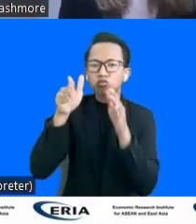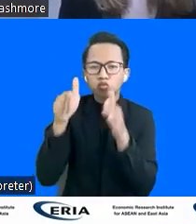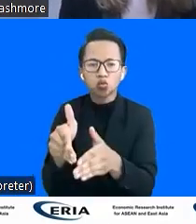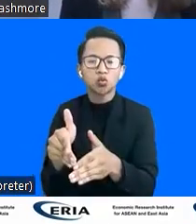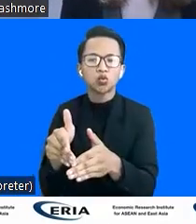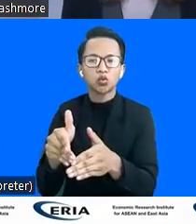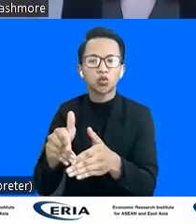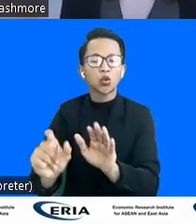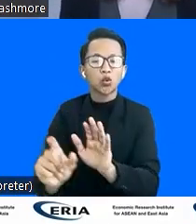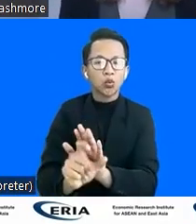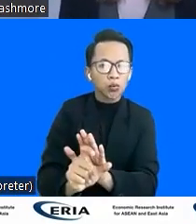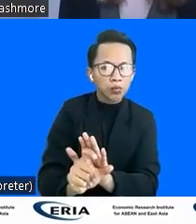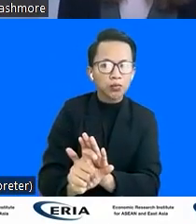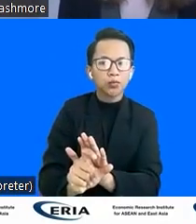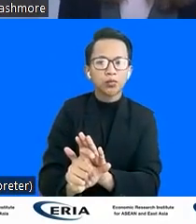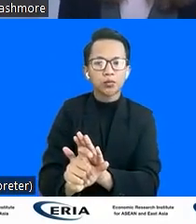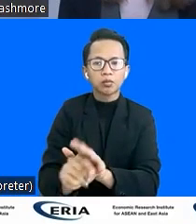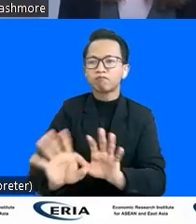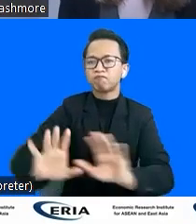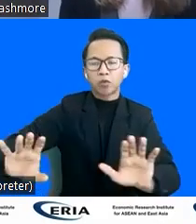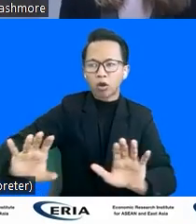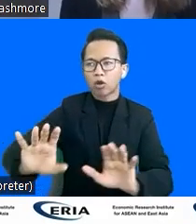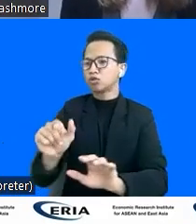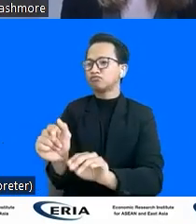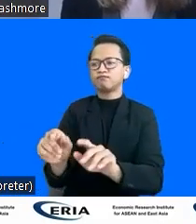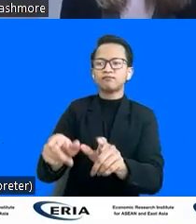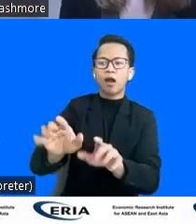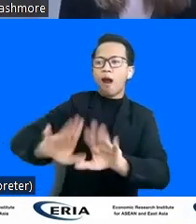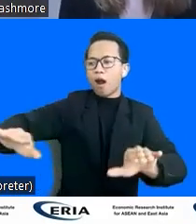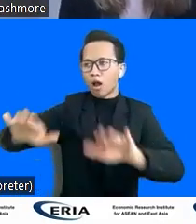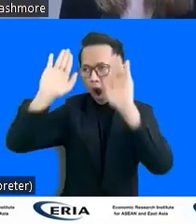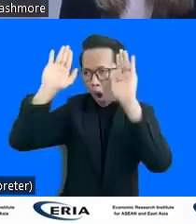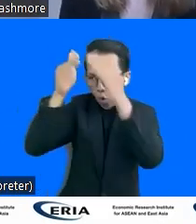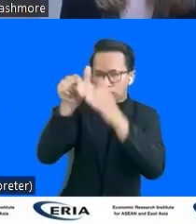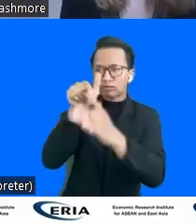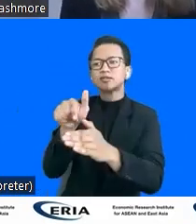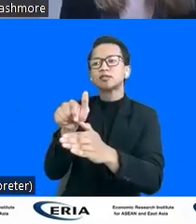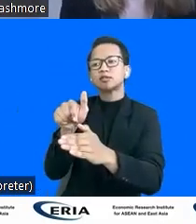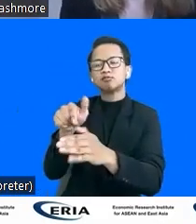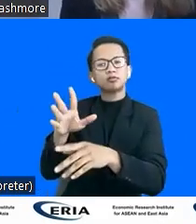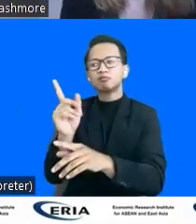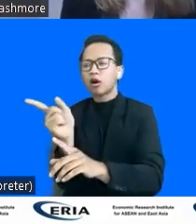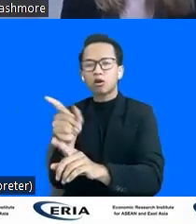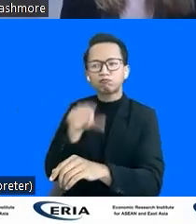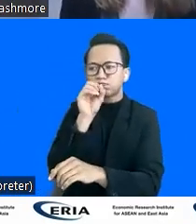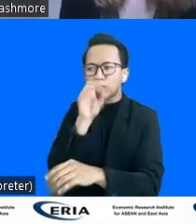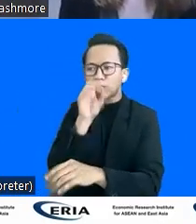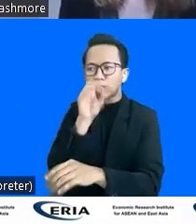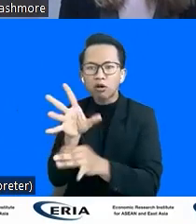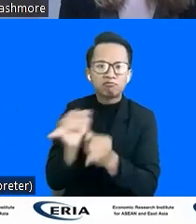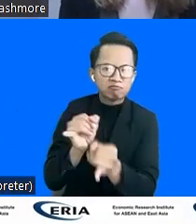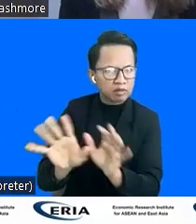examples of robots used with children on the autism spectrum. But again, affordability remains a key factor here.